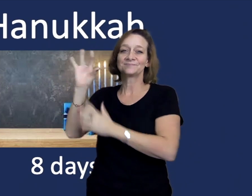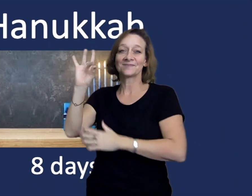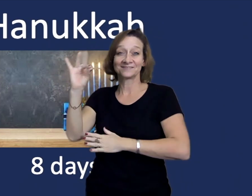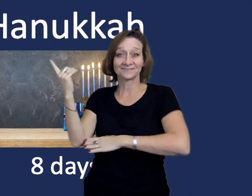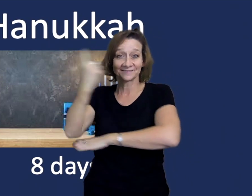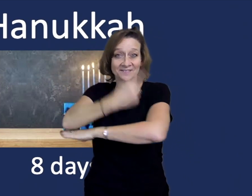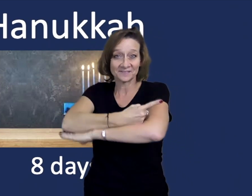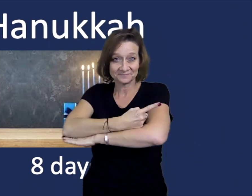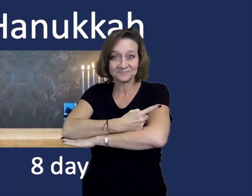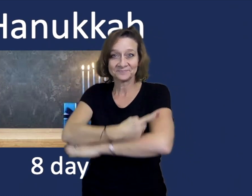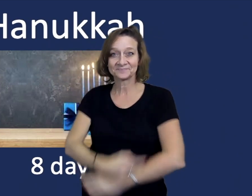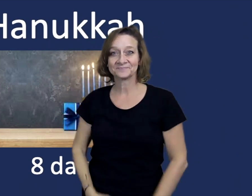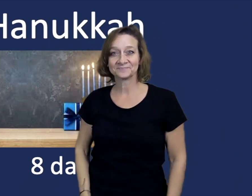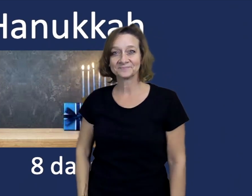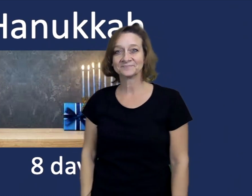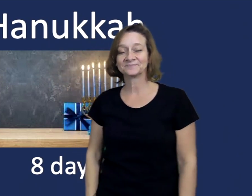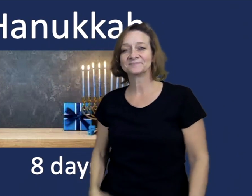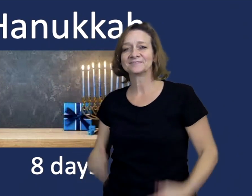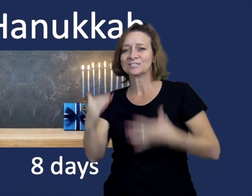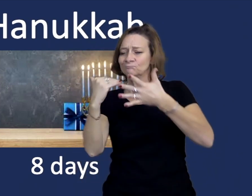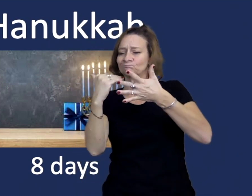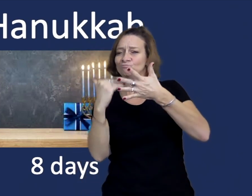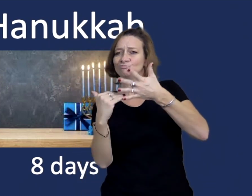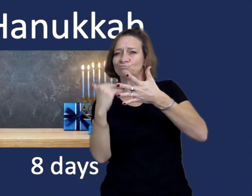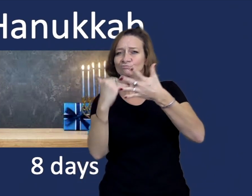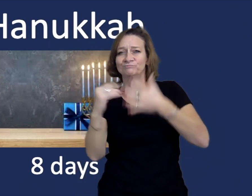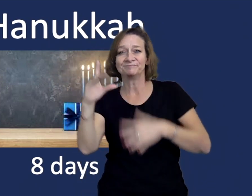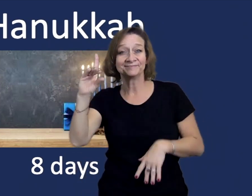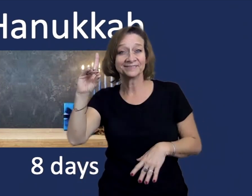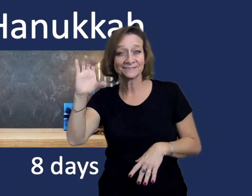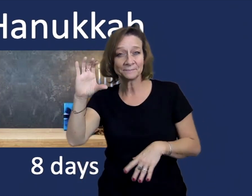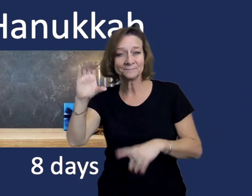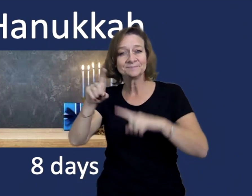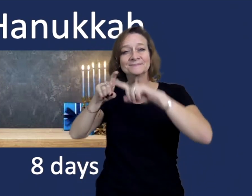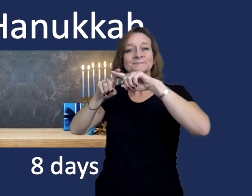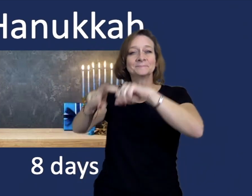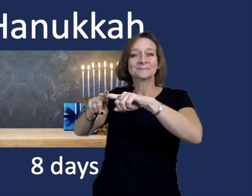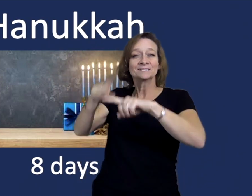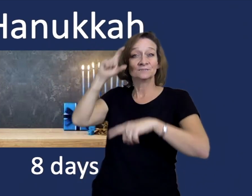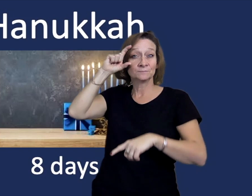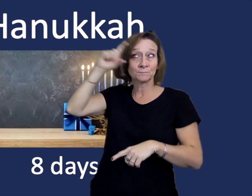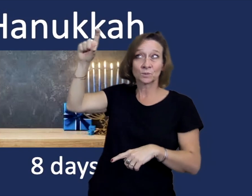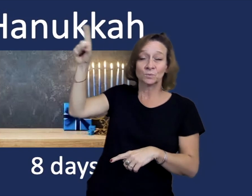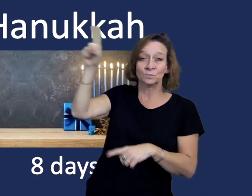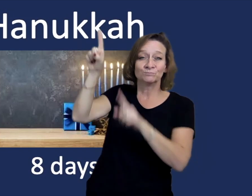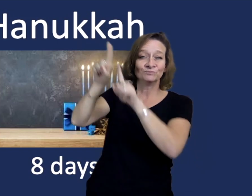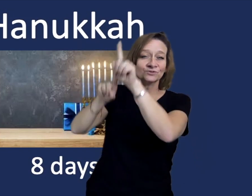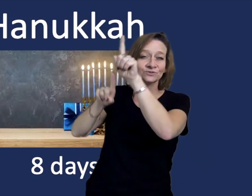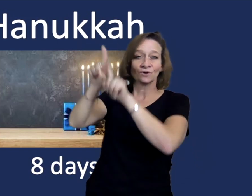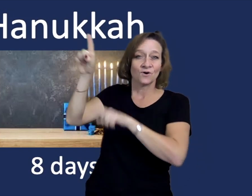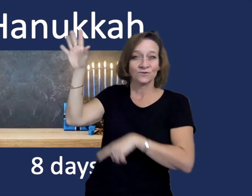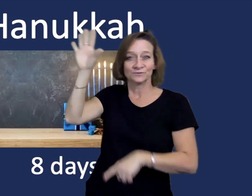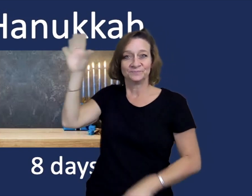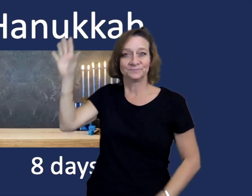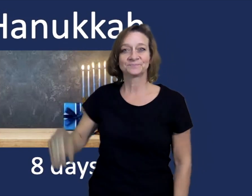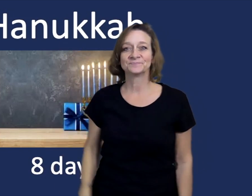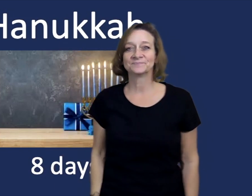every day for eight days. It takes place in December and follows a lunar